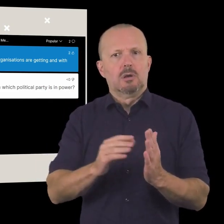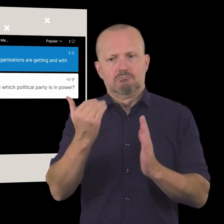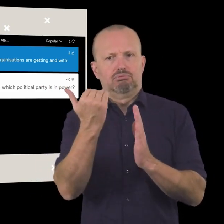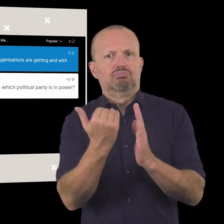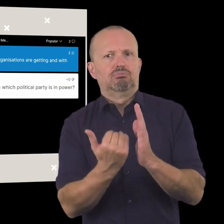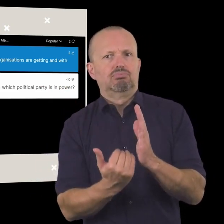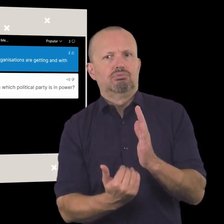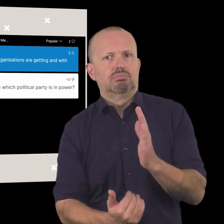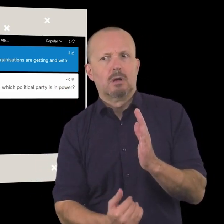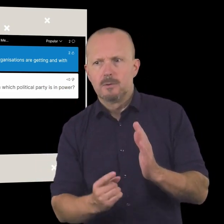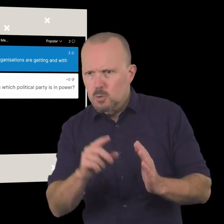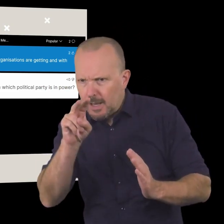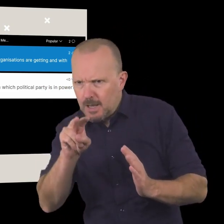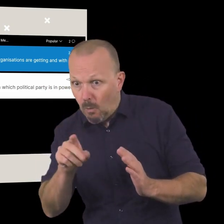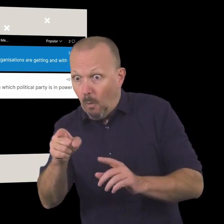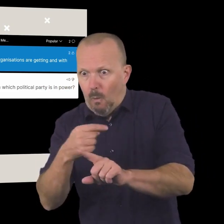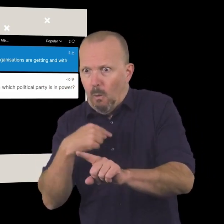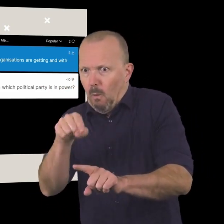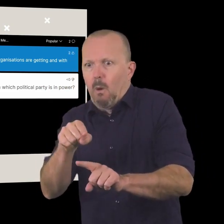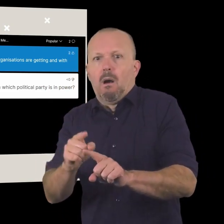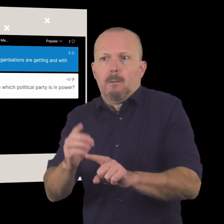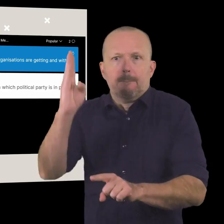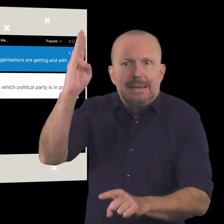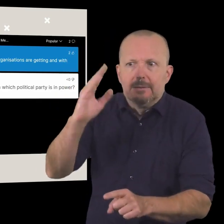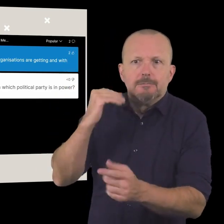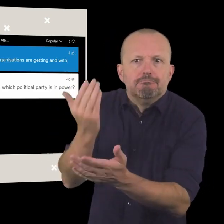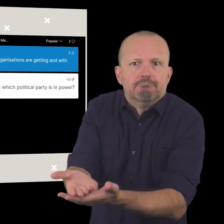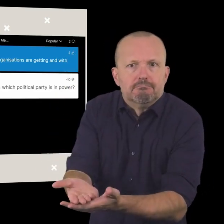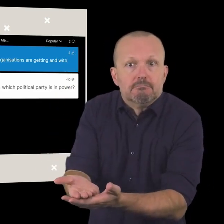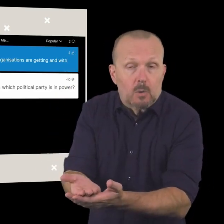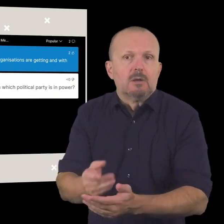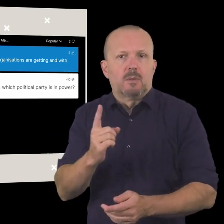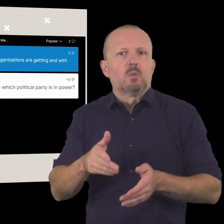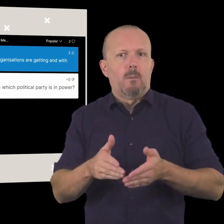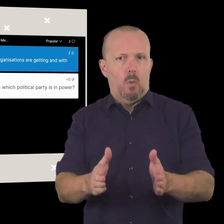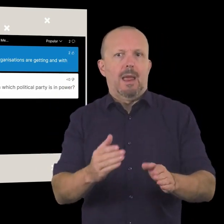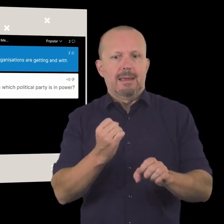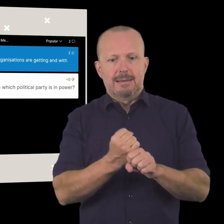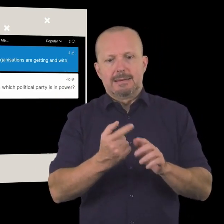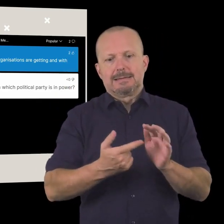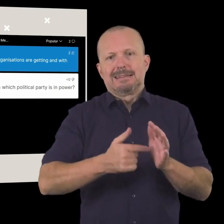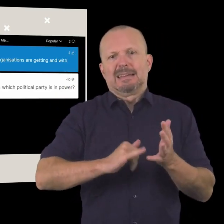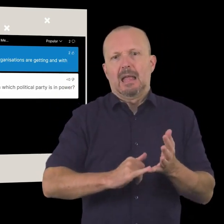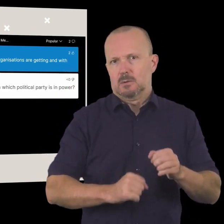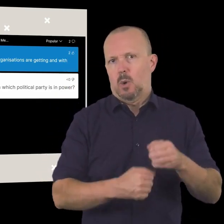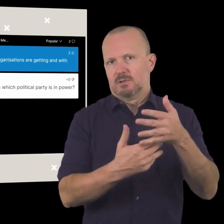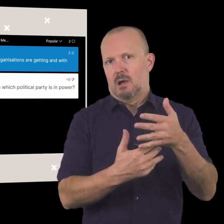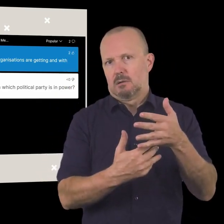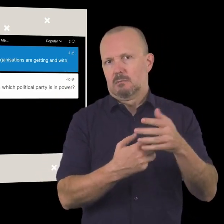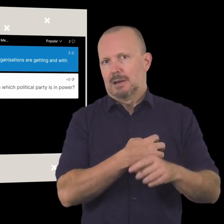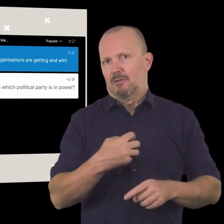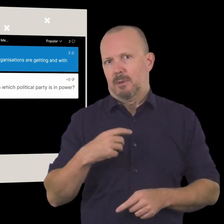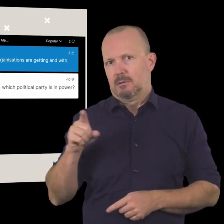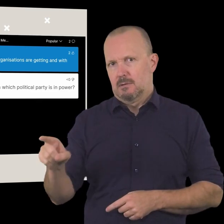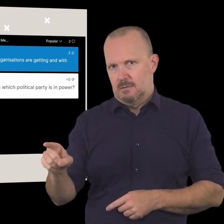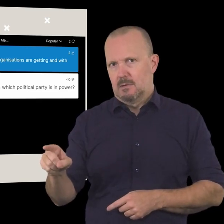that's one way you can find contracts where uh that that uh where government departments are looking for someone to provide